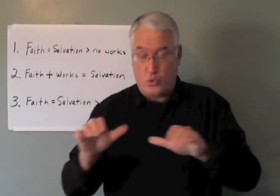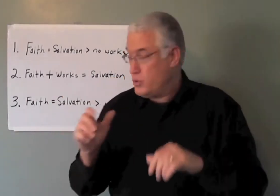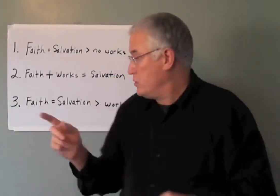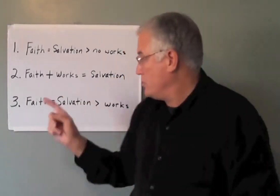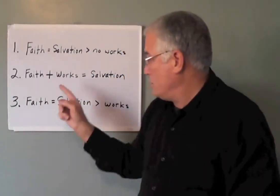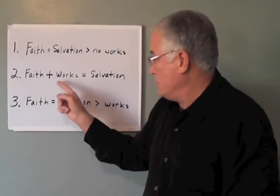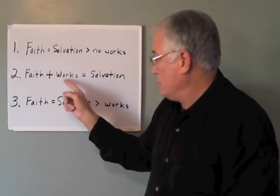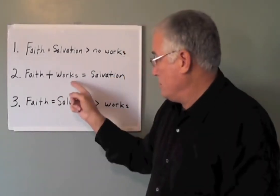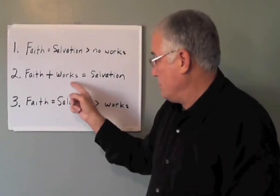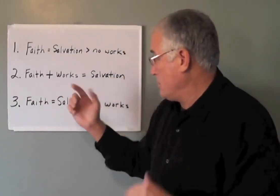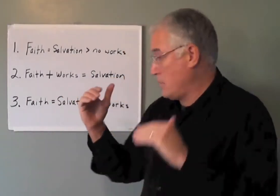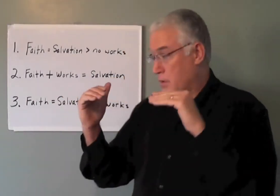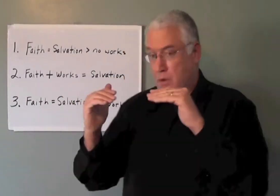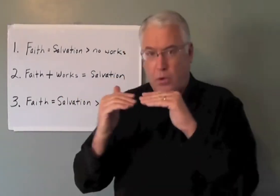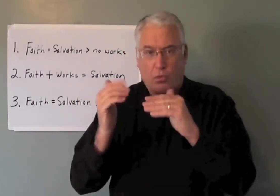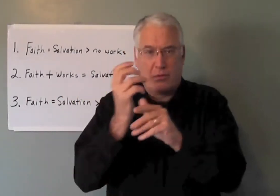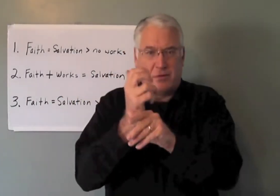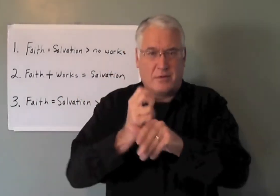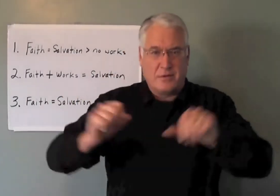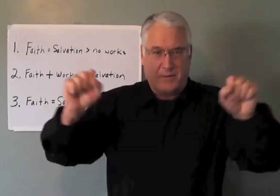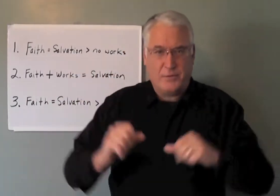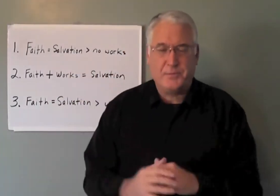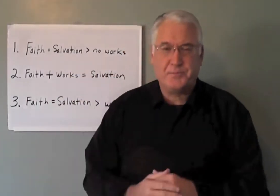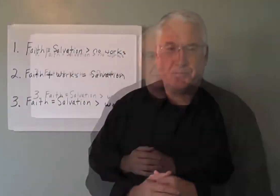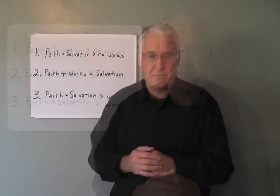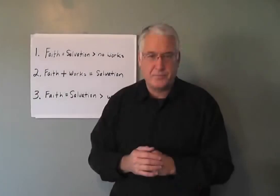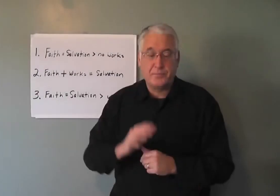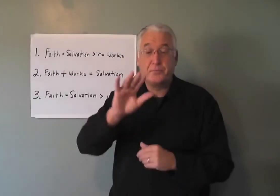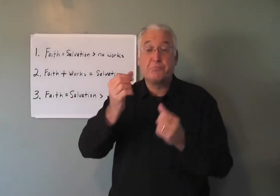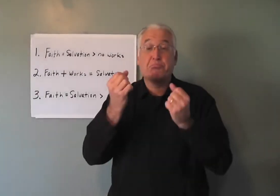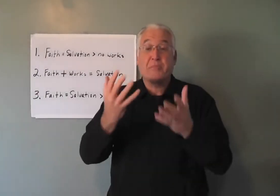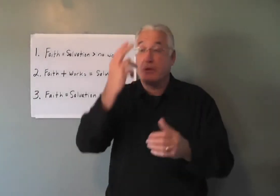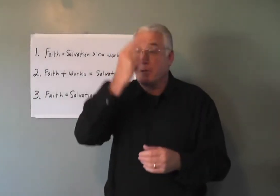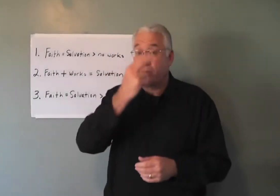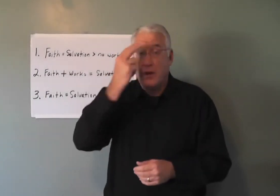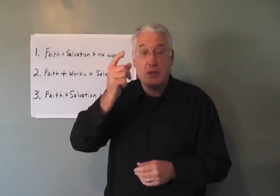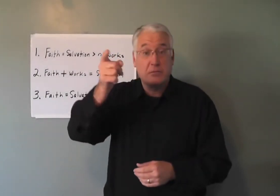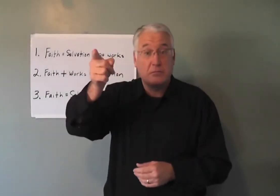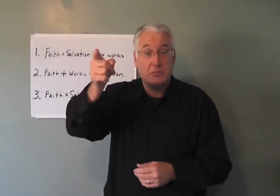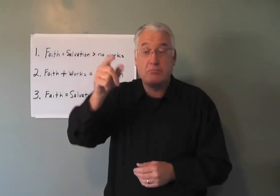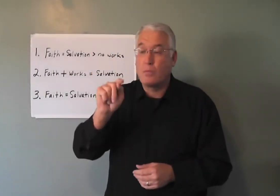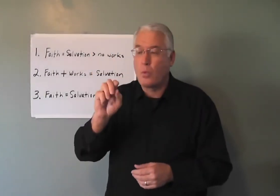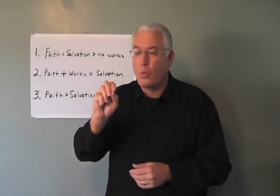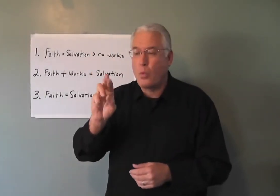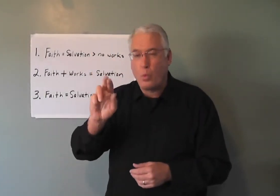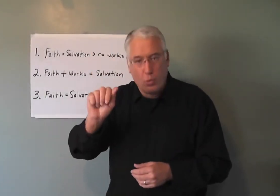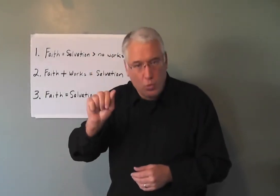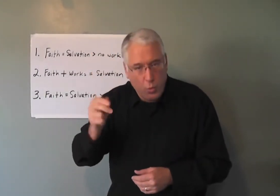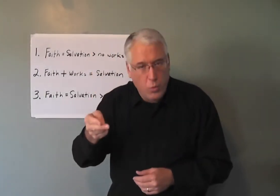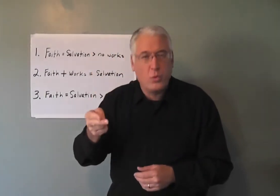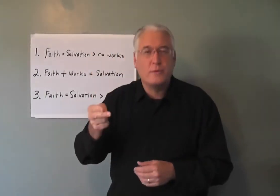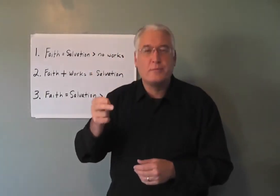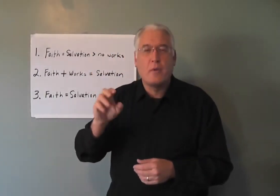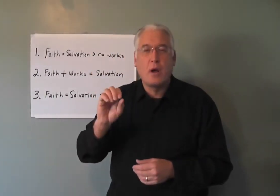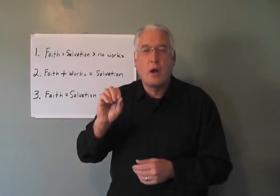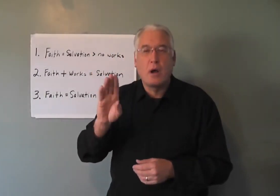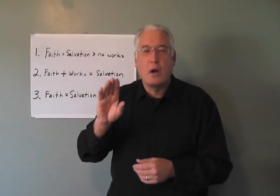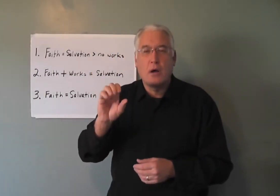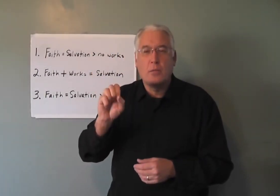works equals salvation. Many Catholics and Torah